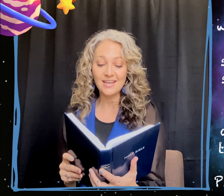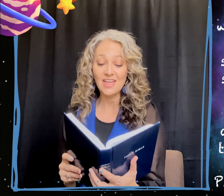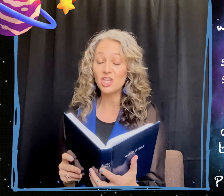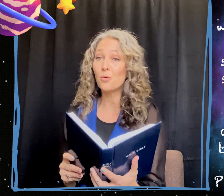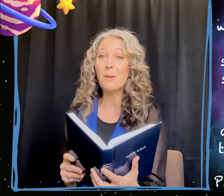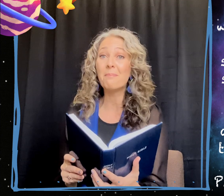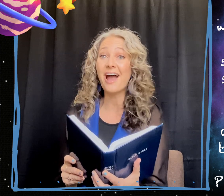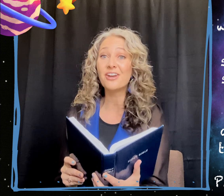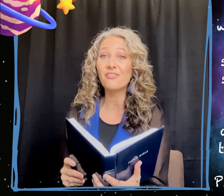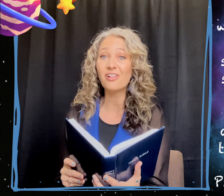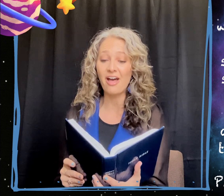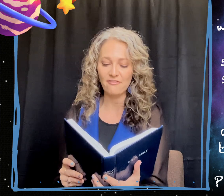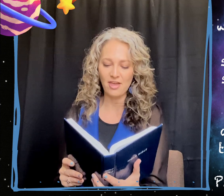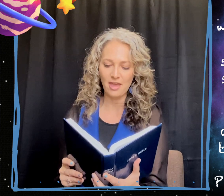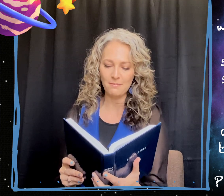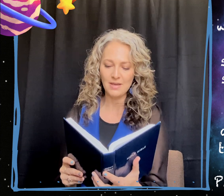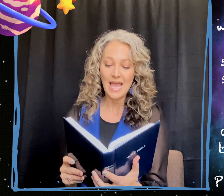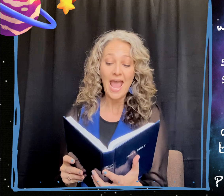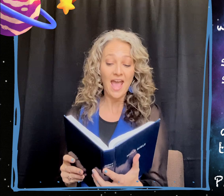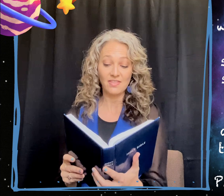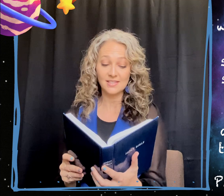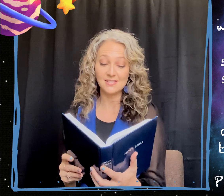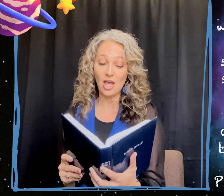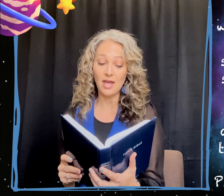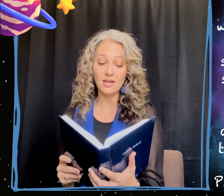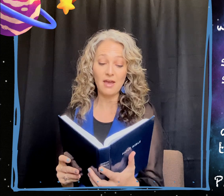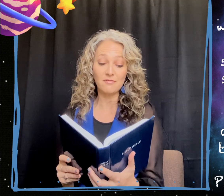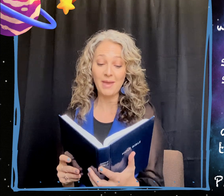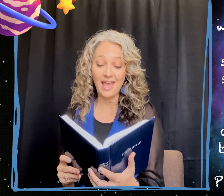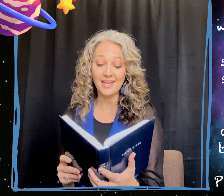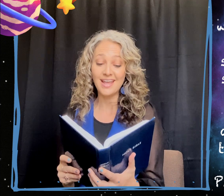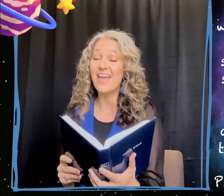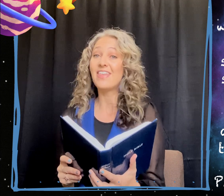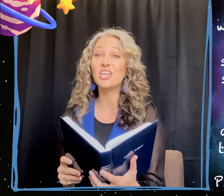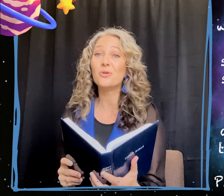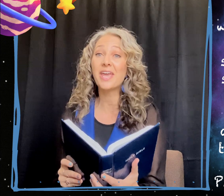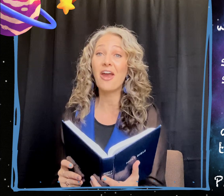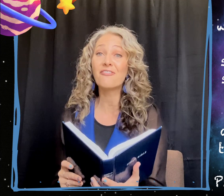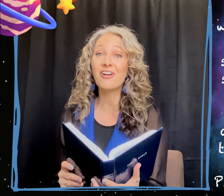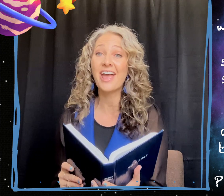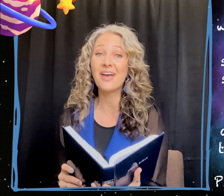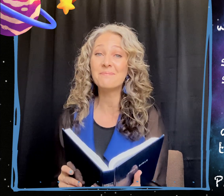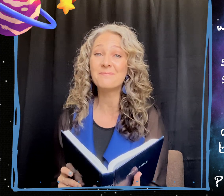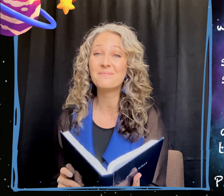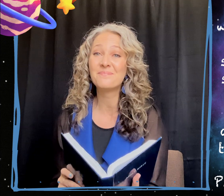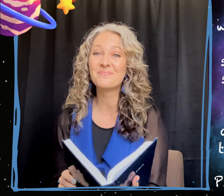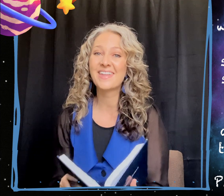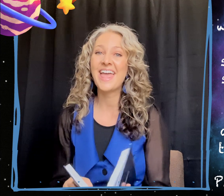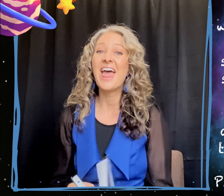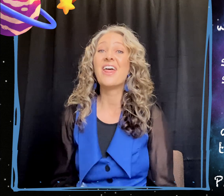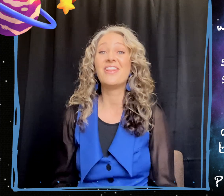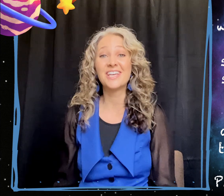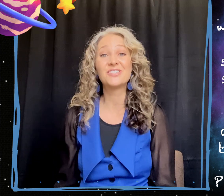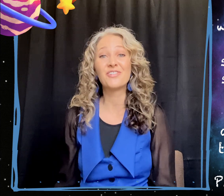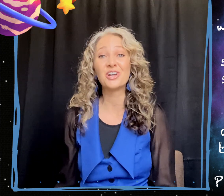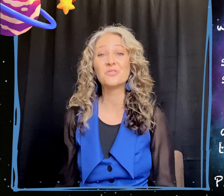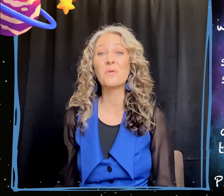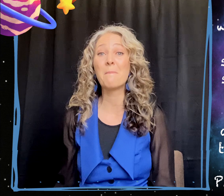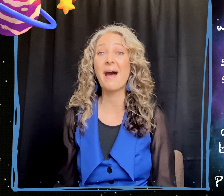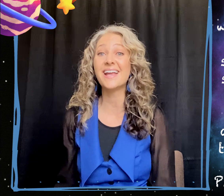that you are mindful of him and the son of man that you care for him? This verse reminds